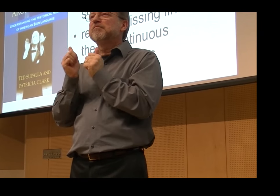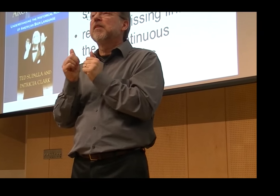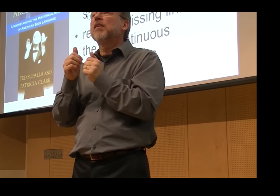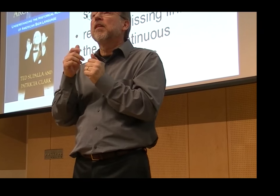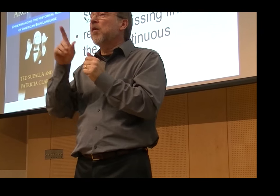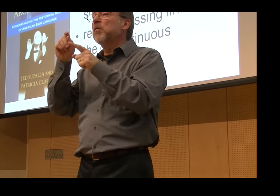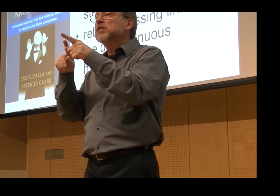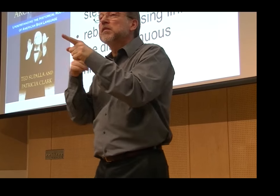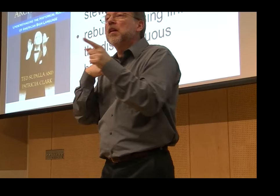Good question.